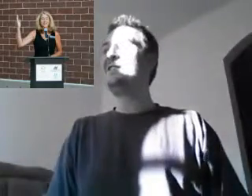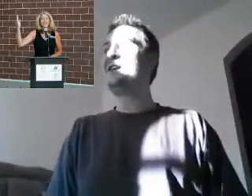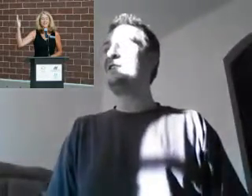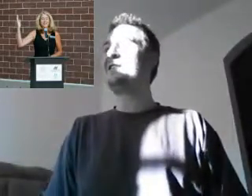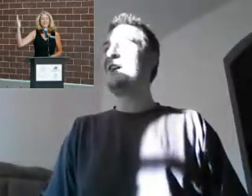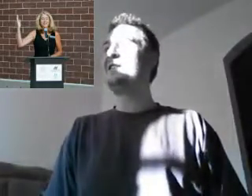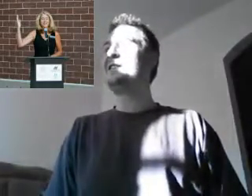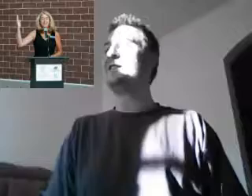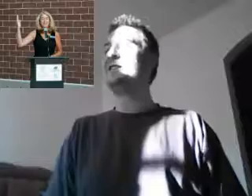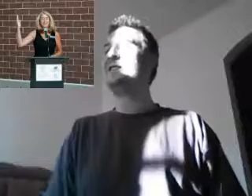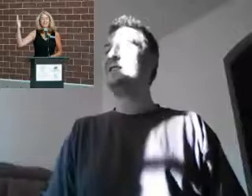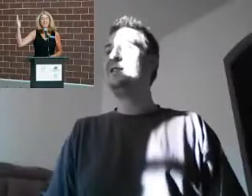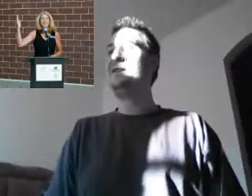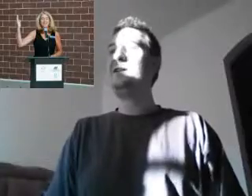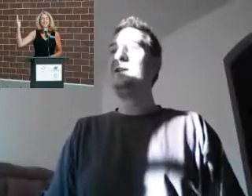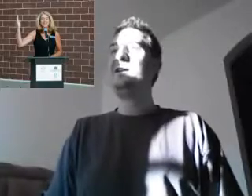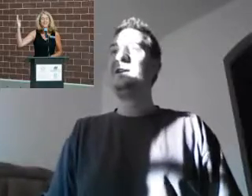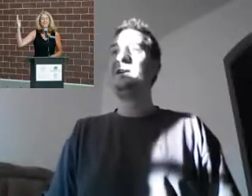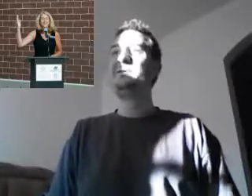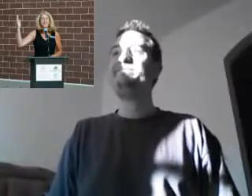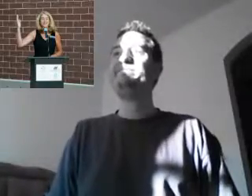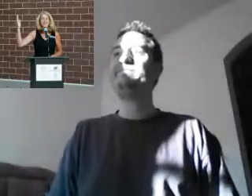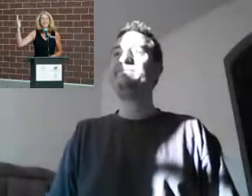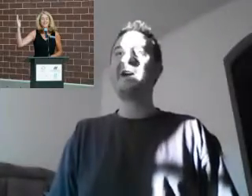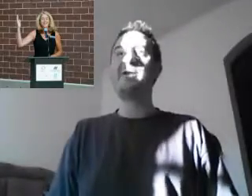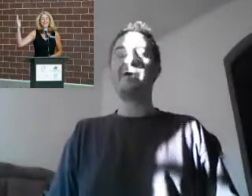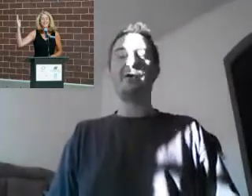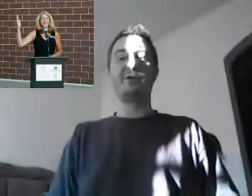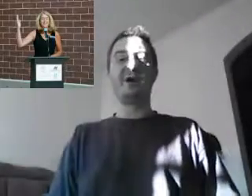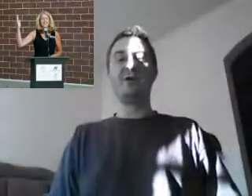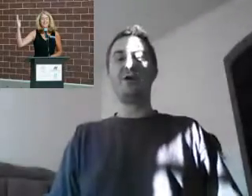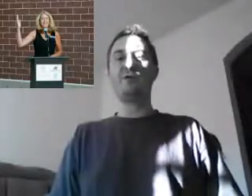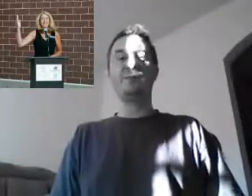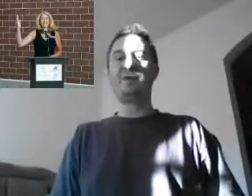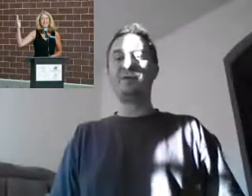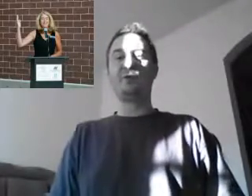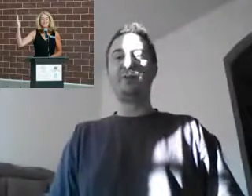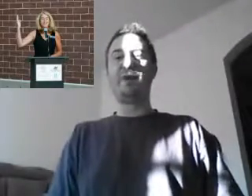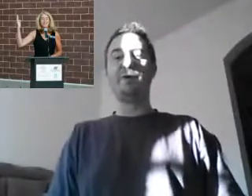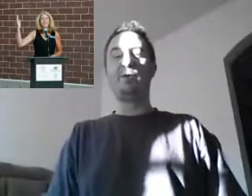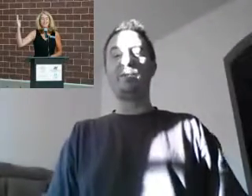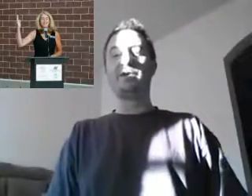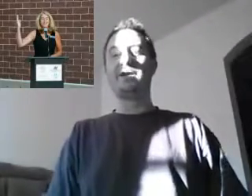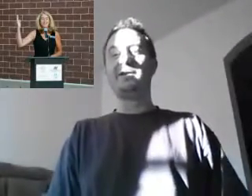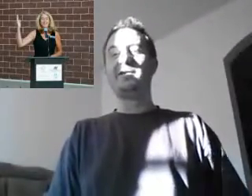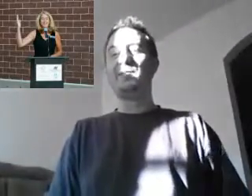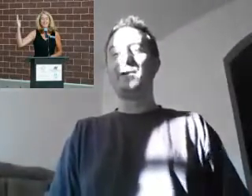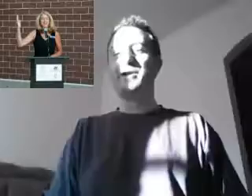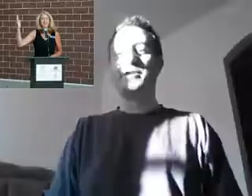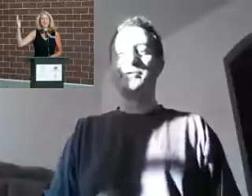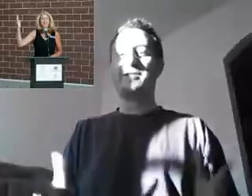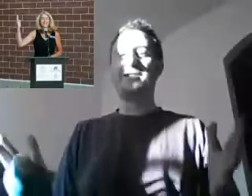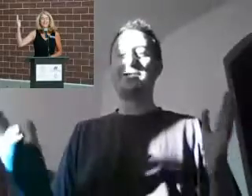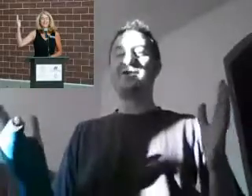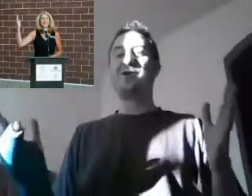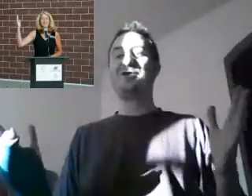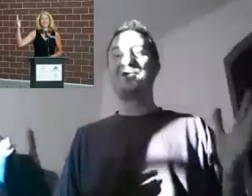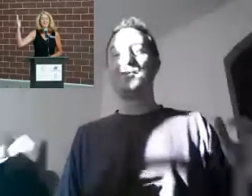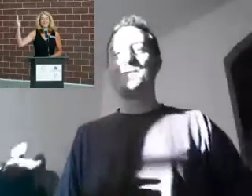Gen X is 90s, isn't it? Um, I don't know. I don't know in between baby boomers and the millennials. Those are the only two groups